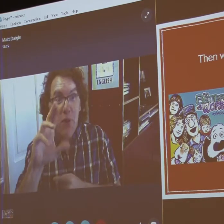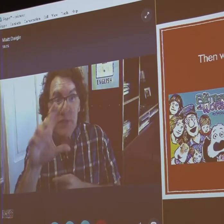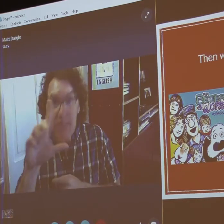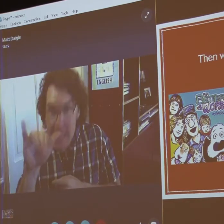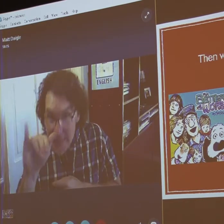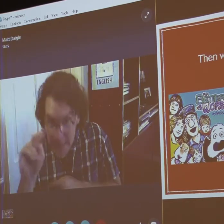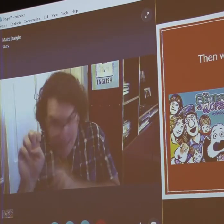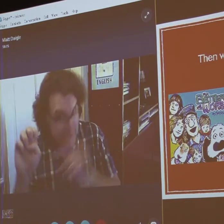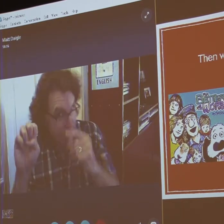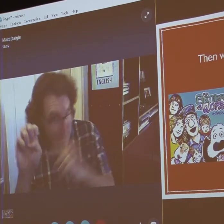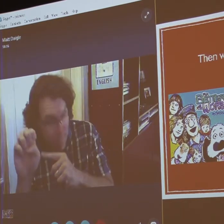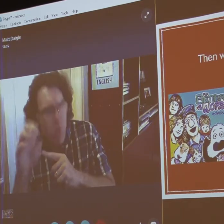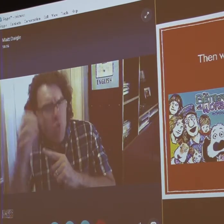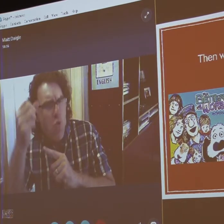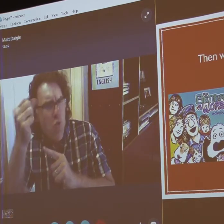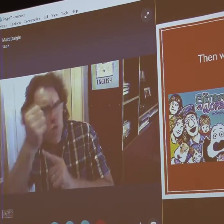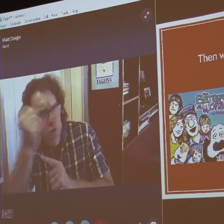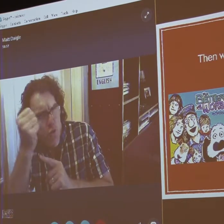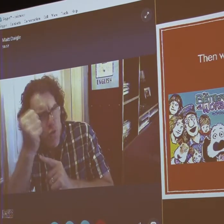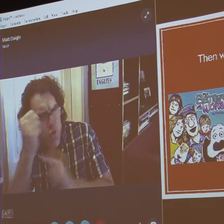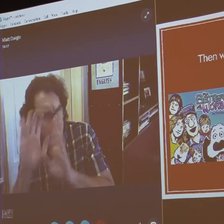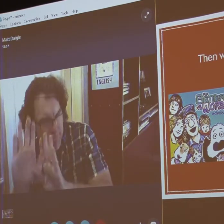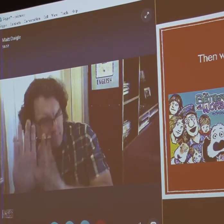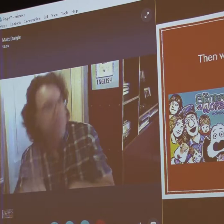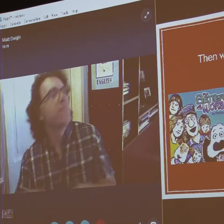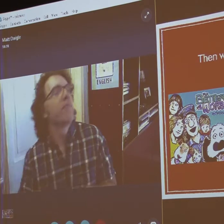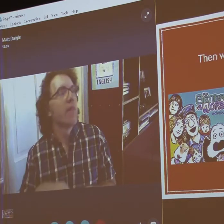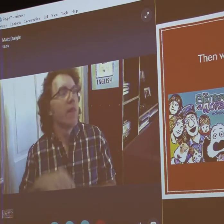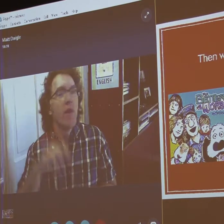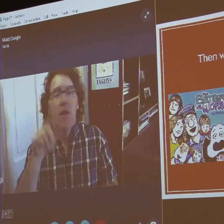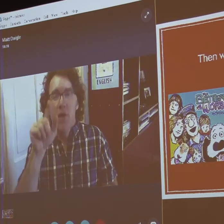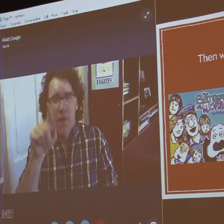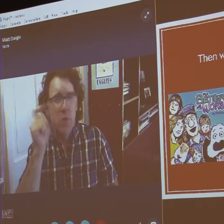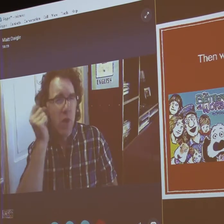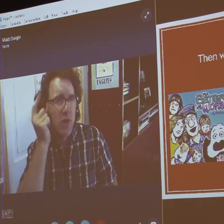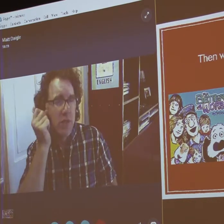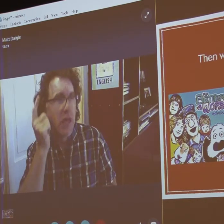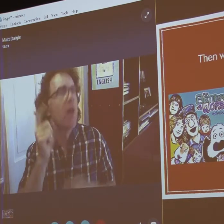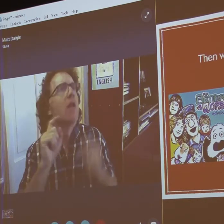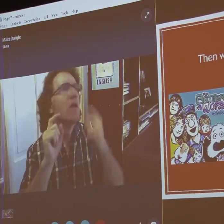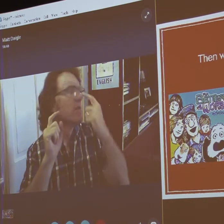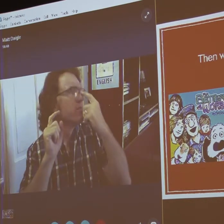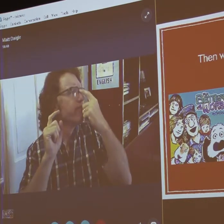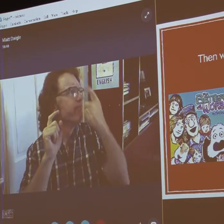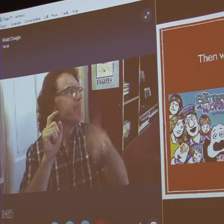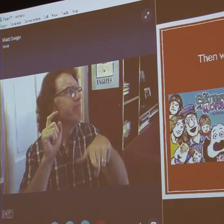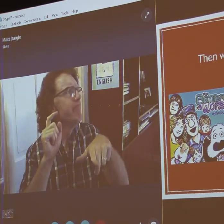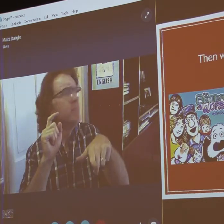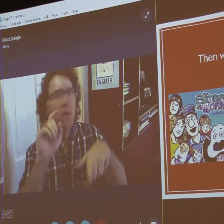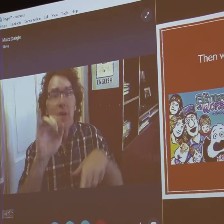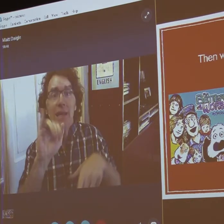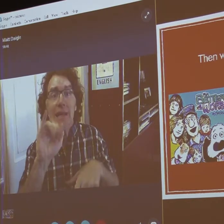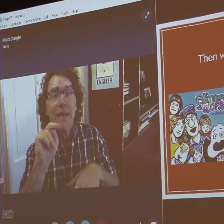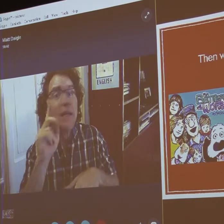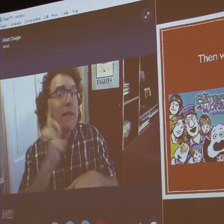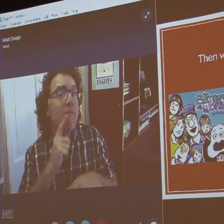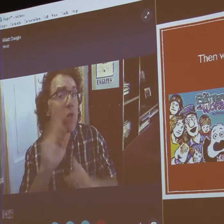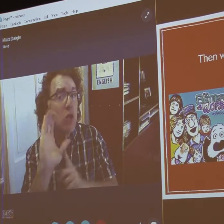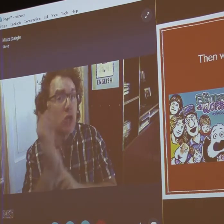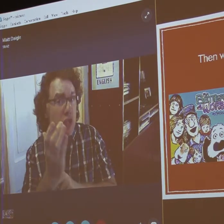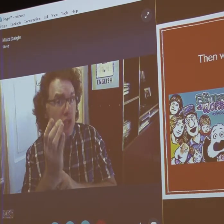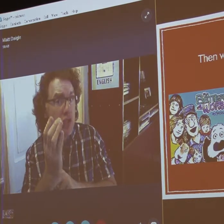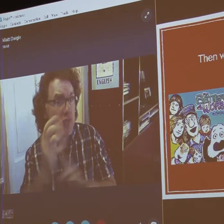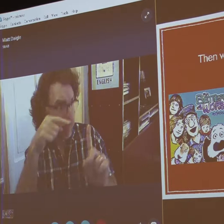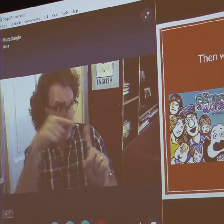Then we went to Marceline. Okay. I want to talk about that, but I want to first talk about... Okay.